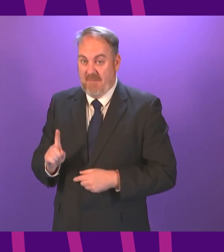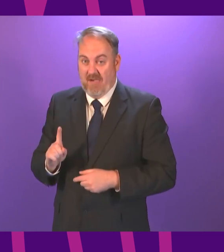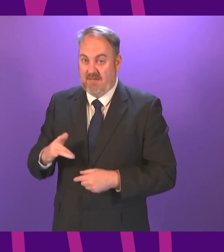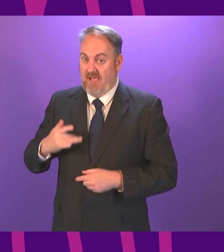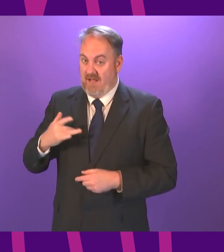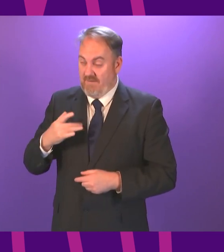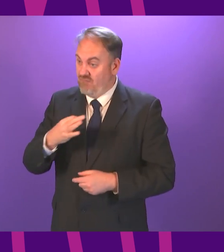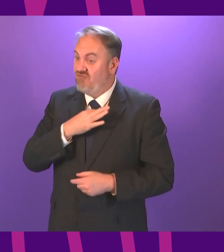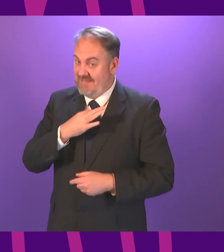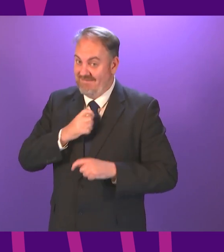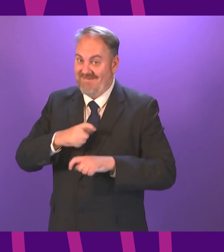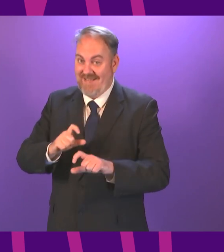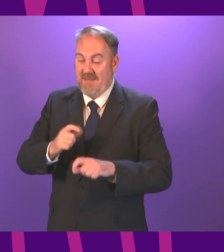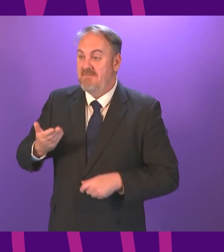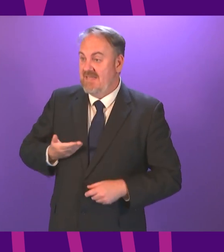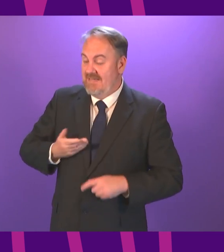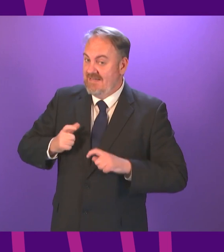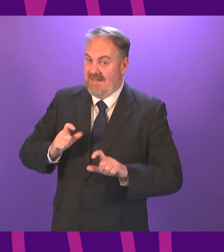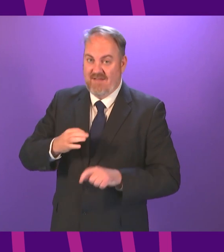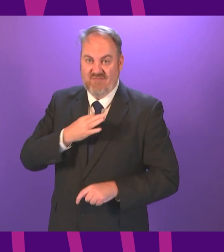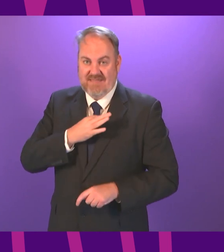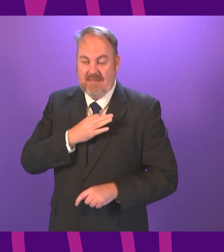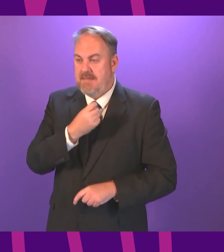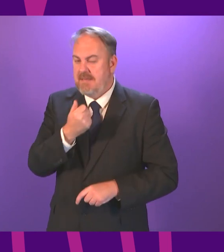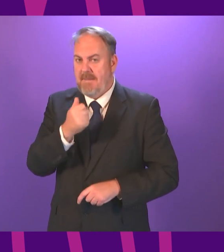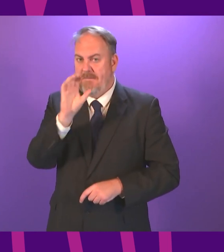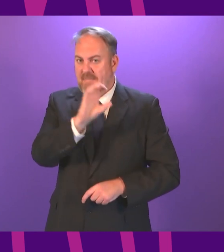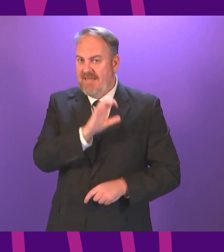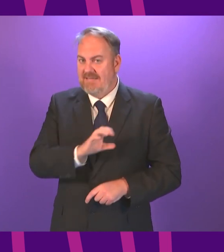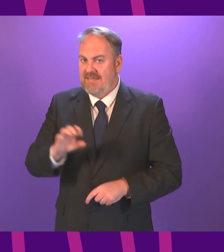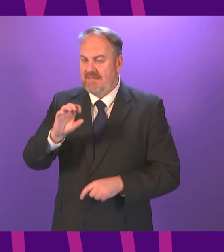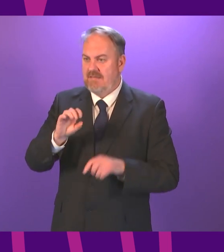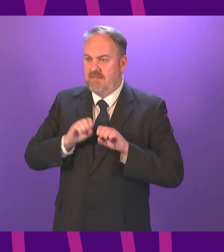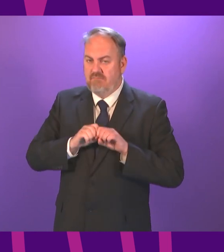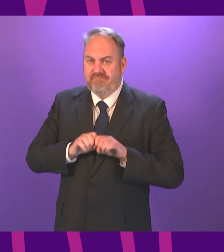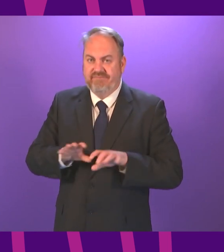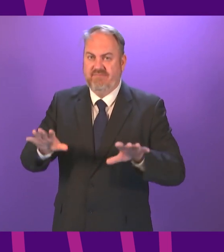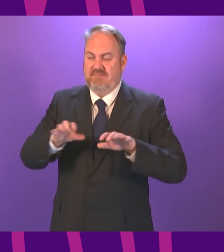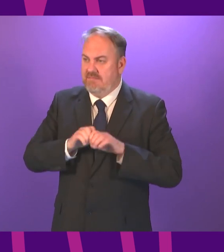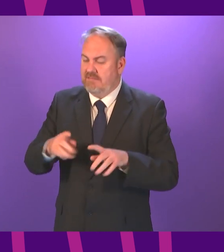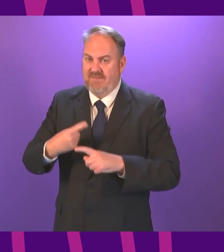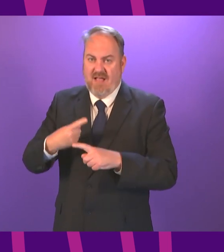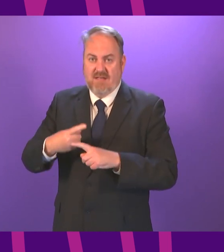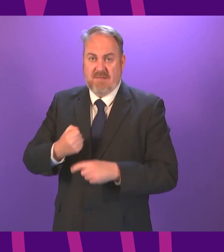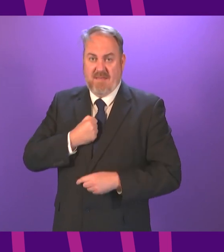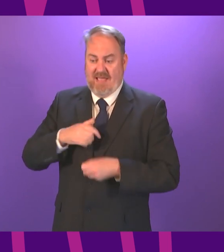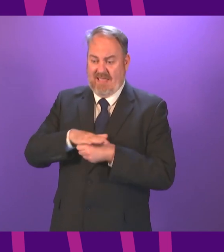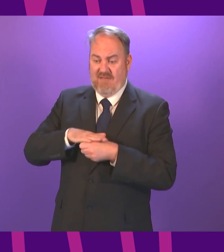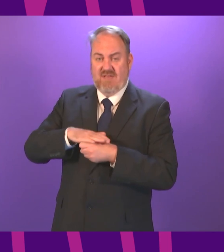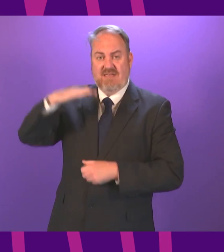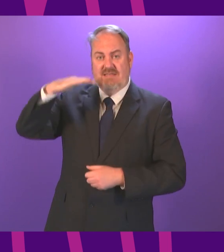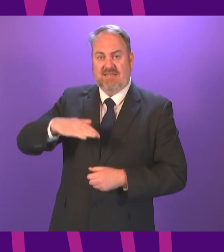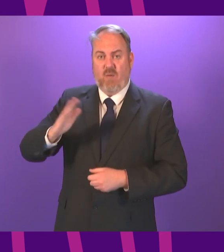The virus is still spreading far too fast in some communities across our country. Especially in my own home neighbourhood of the south side of Glasgow